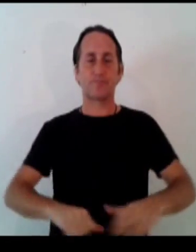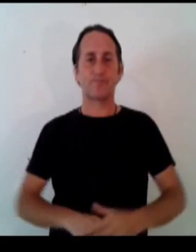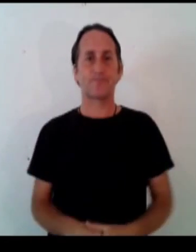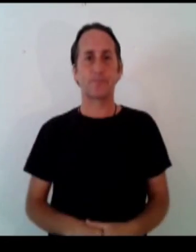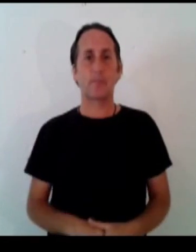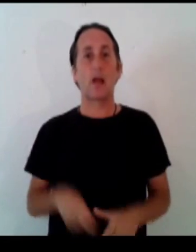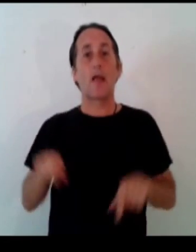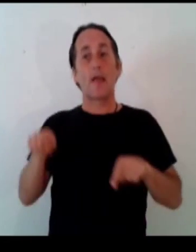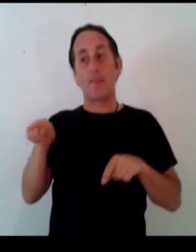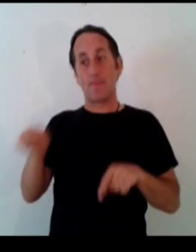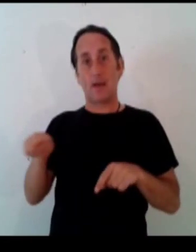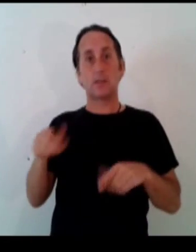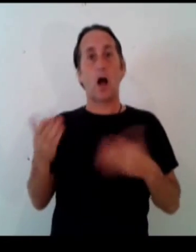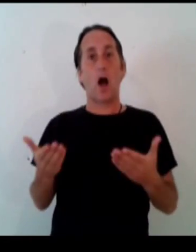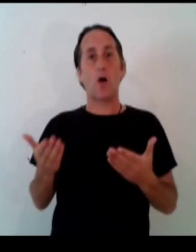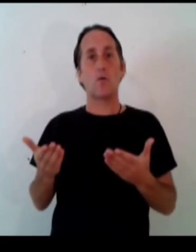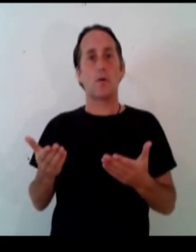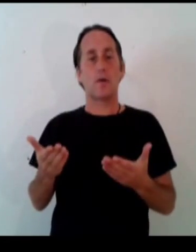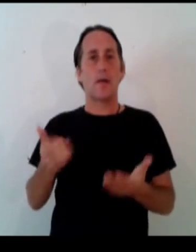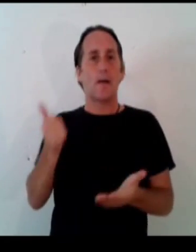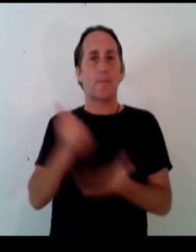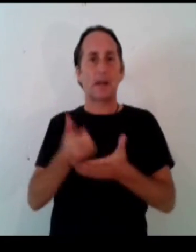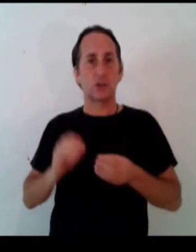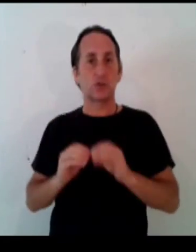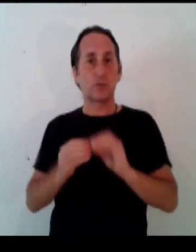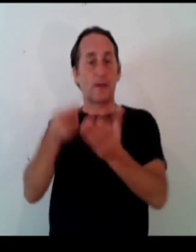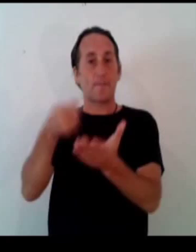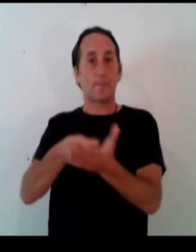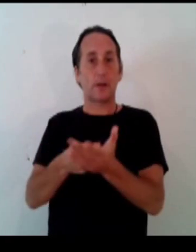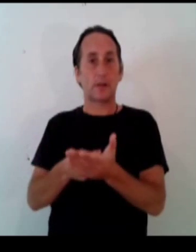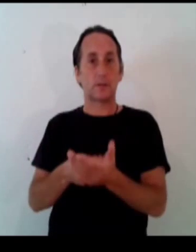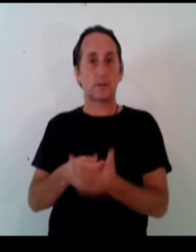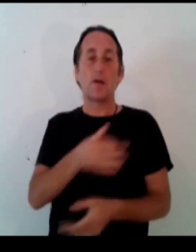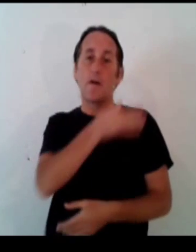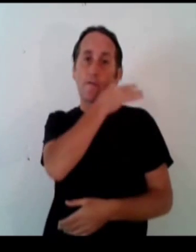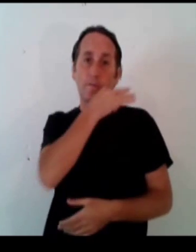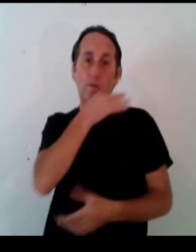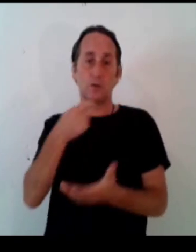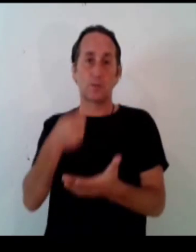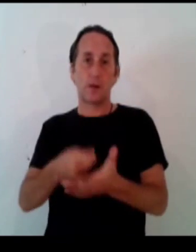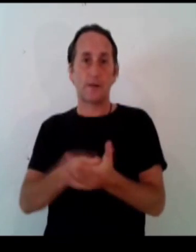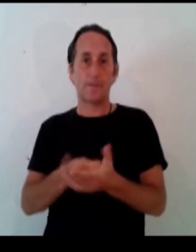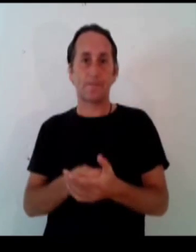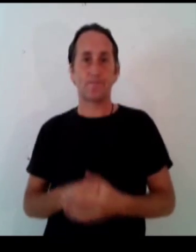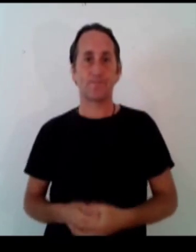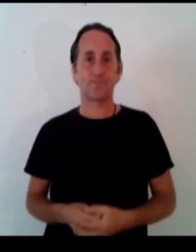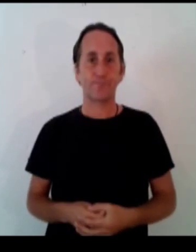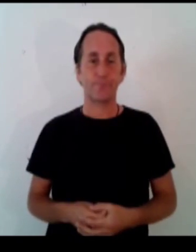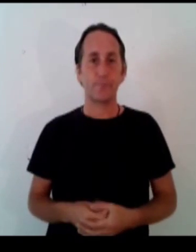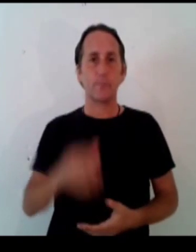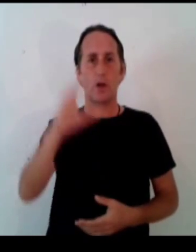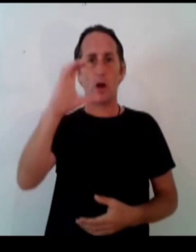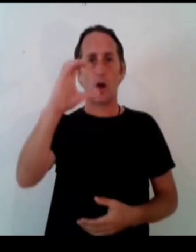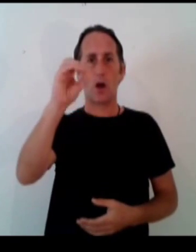okay so that's how the banks create money they create fraudulent money